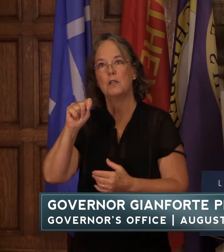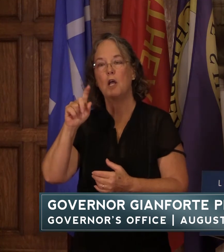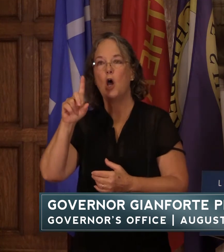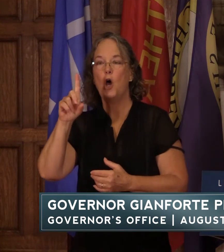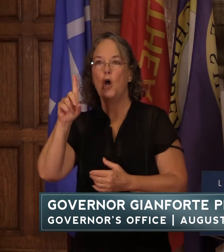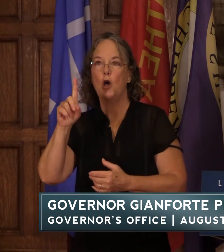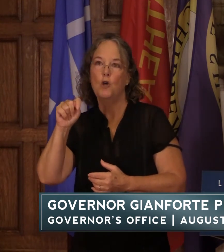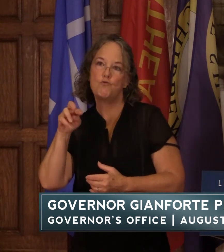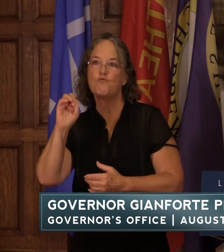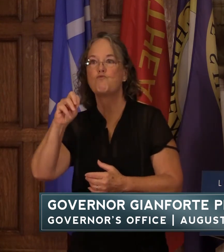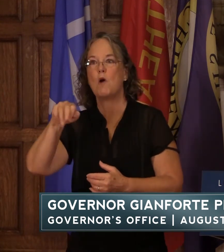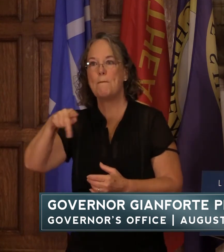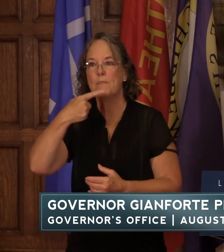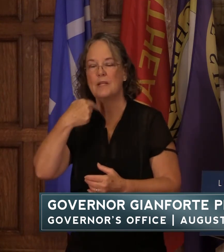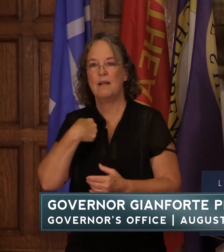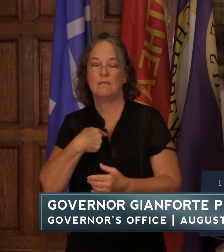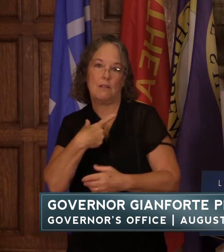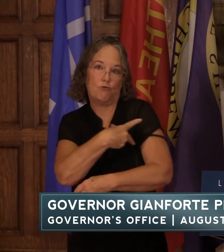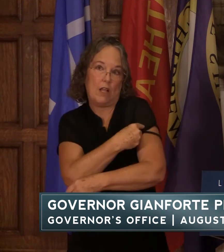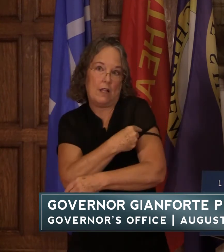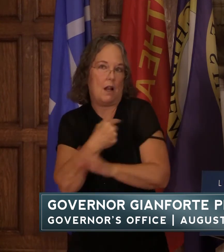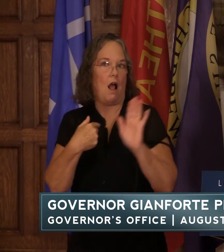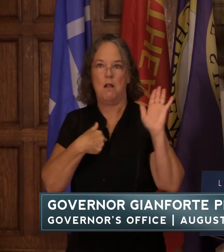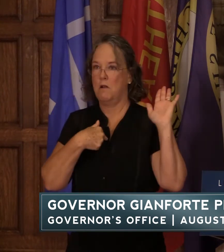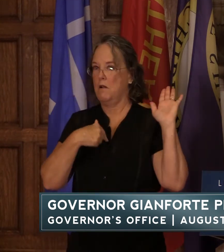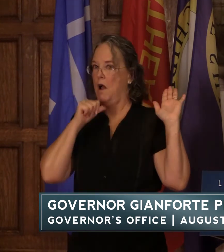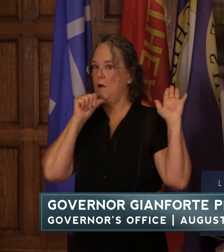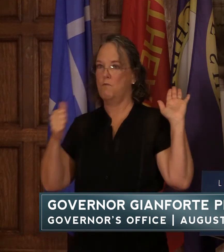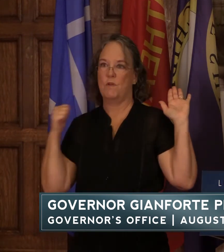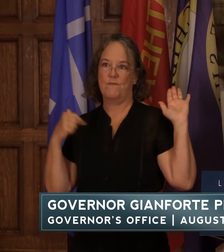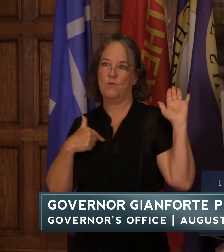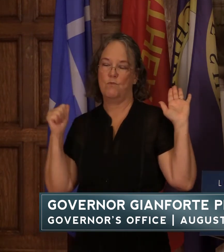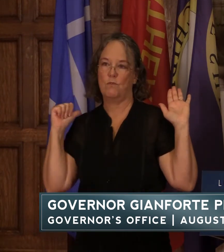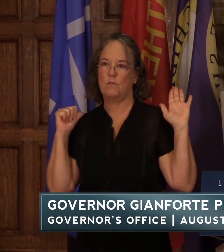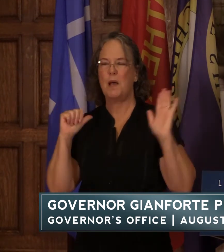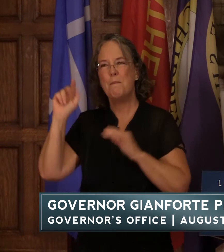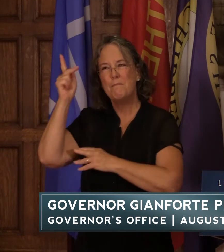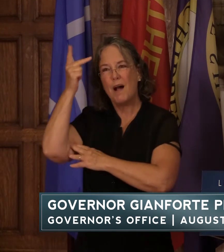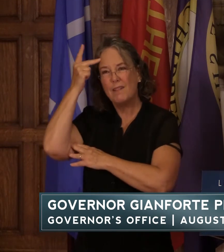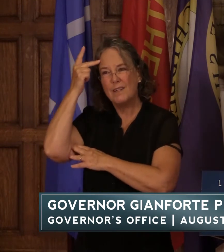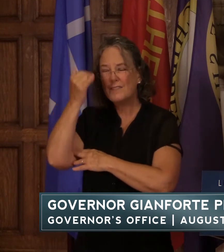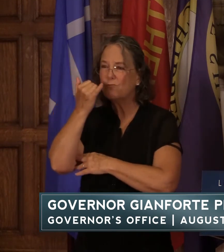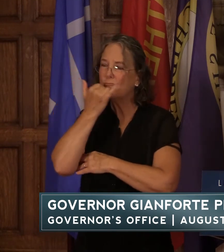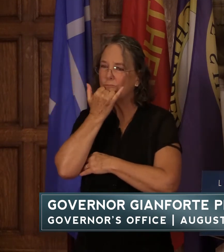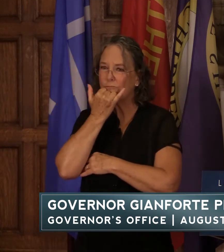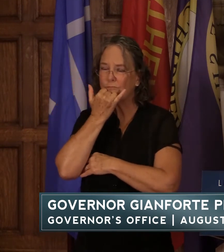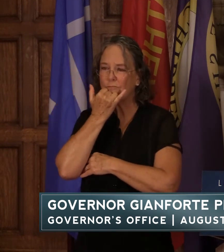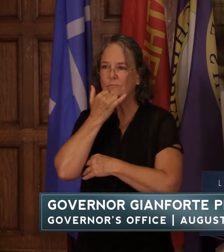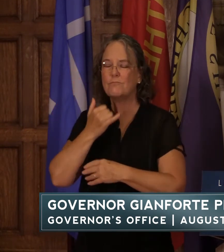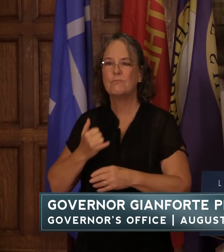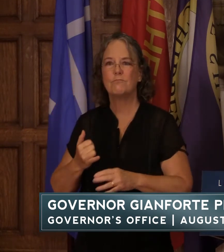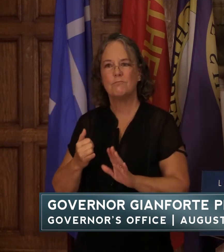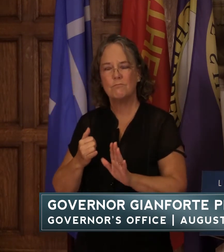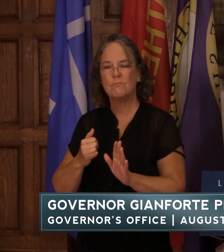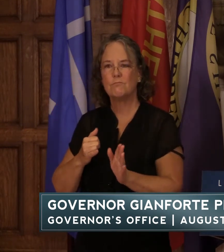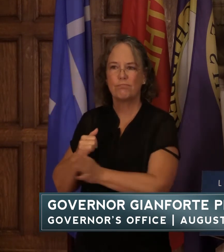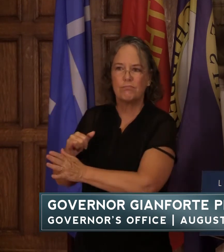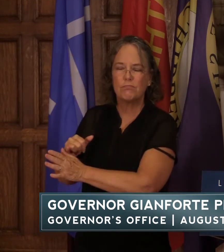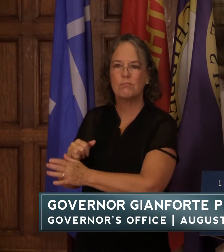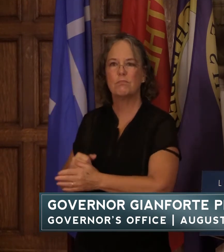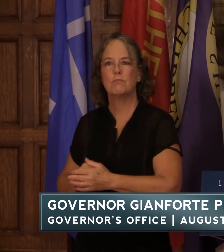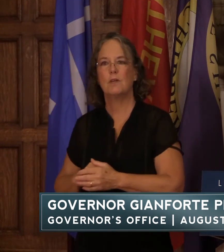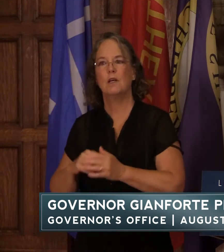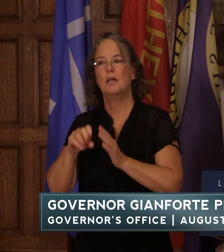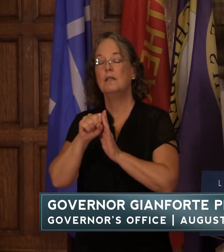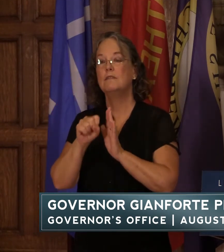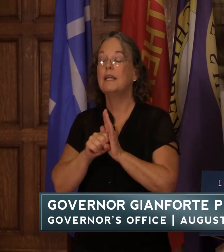i'm not taking it end quote politics shouldn't be part of this my third point the state of